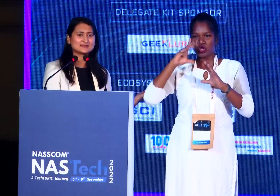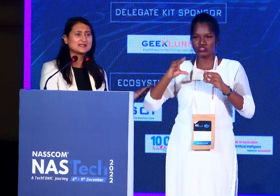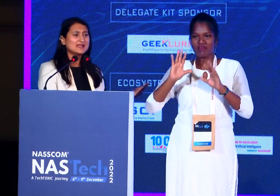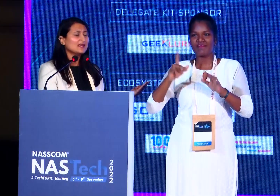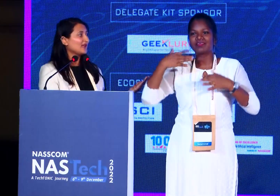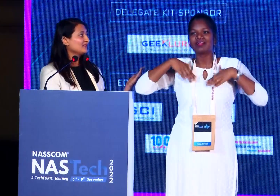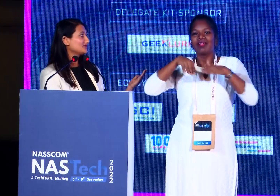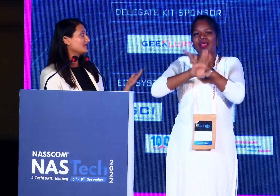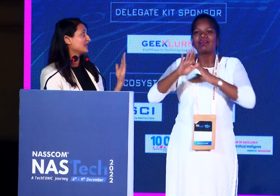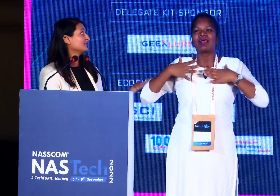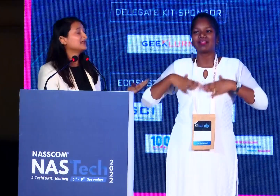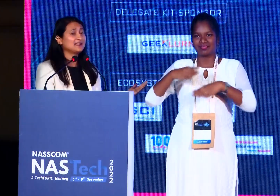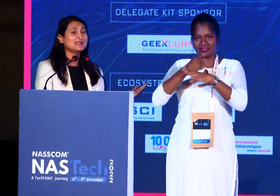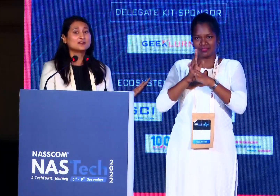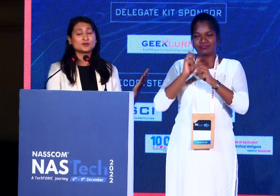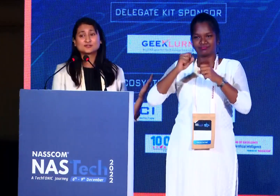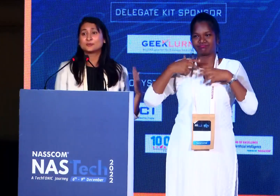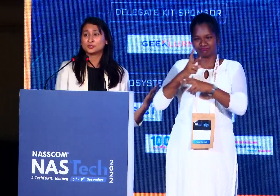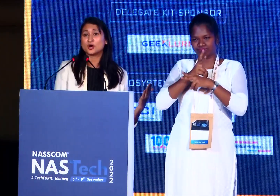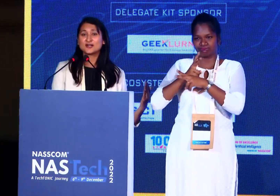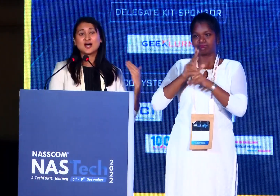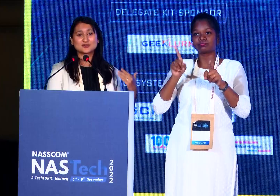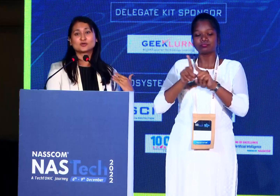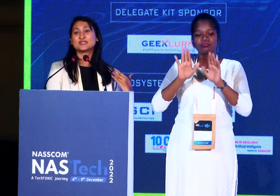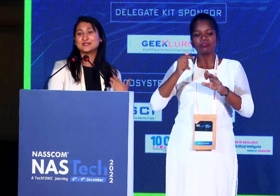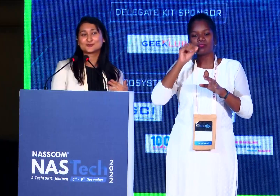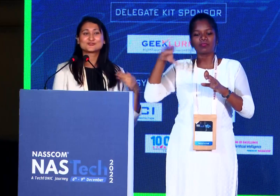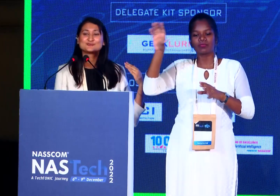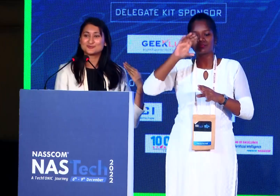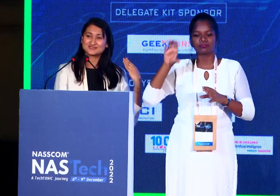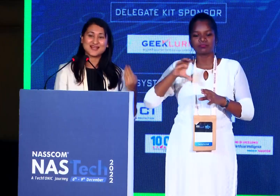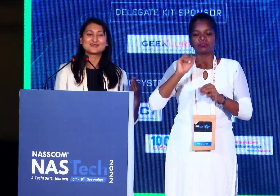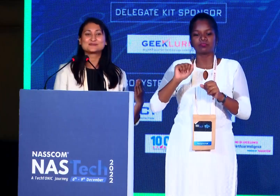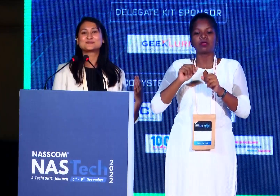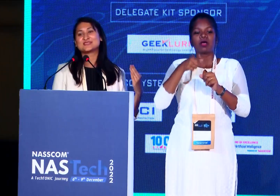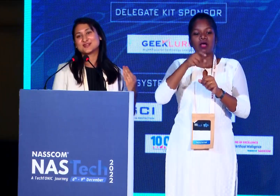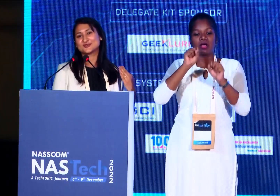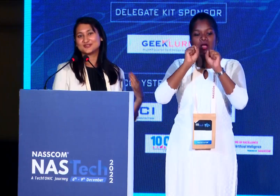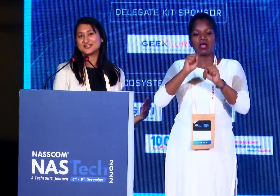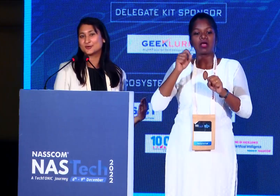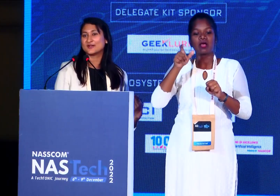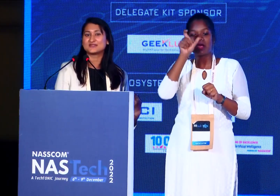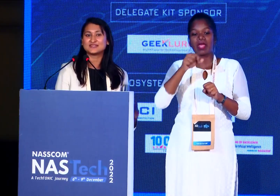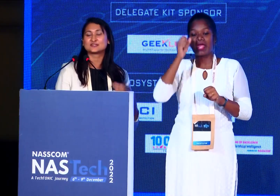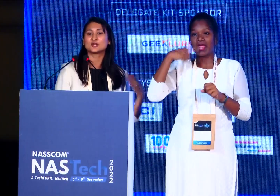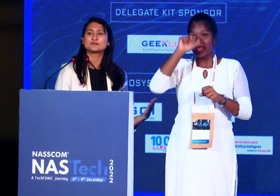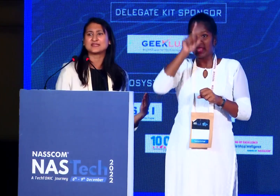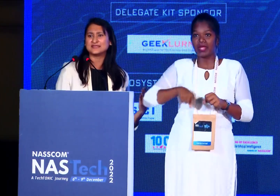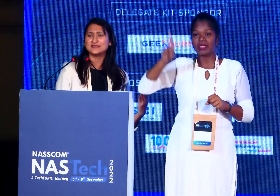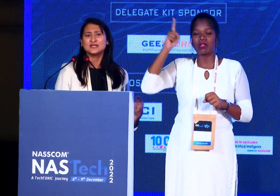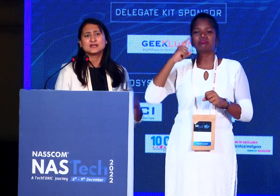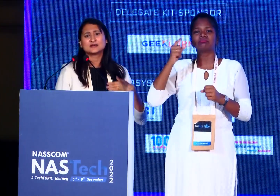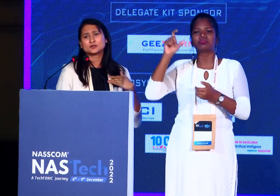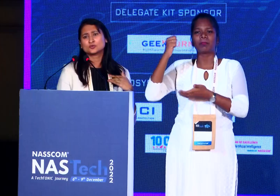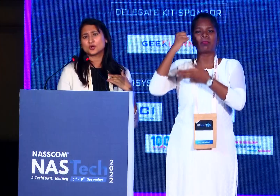health cares. And we should definitely also applaud our own heroes for startups based out of India who have raised a lot of